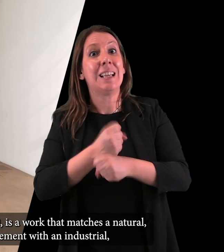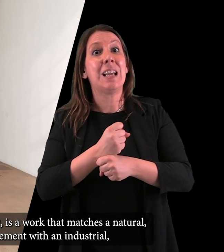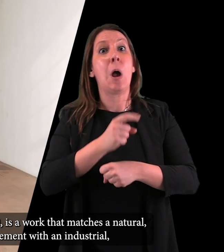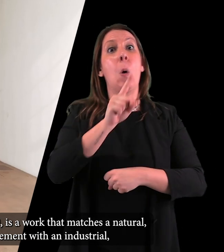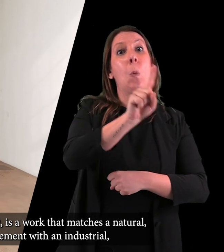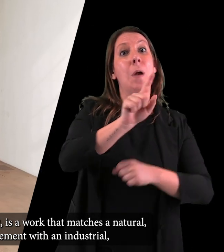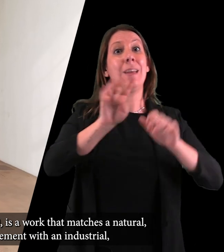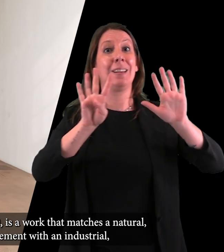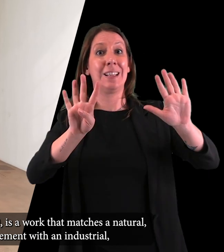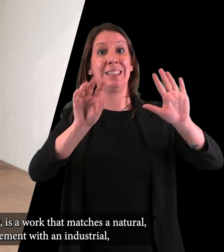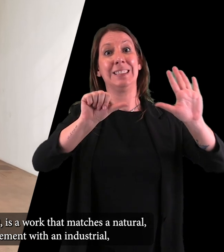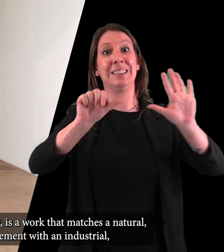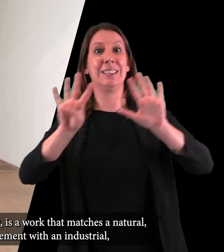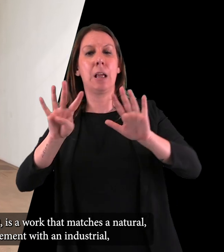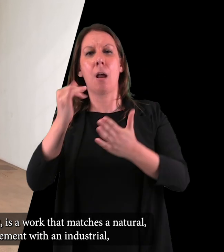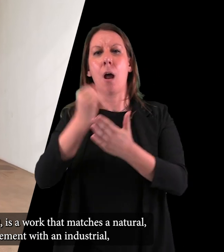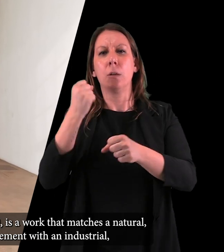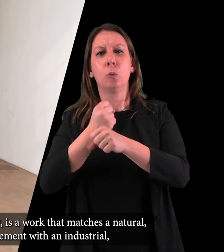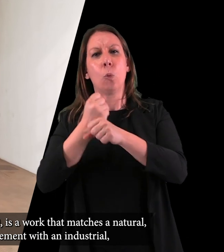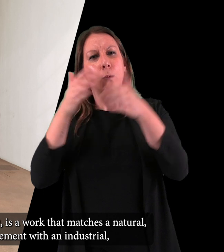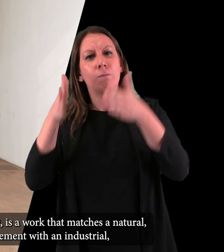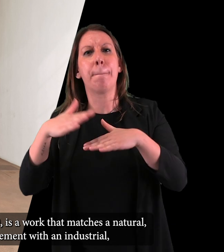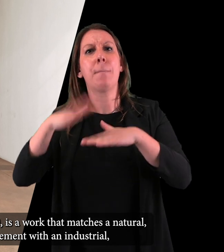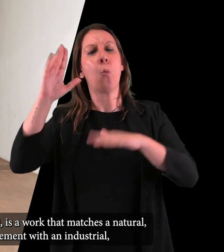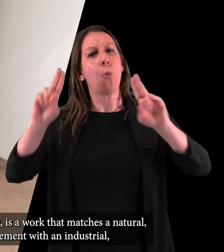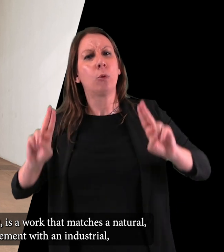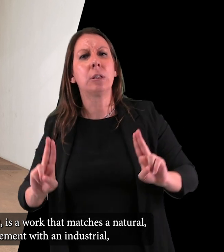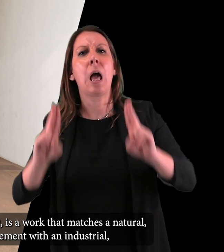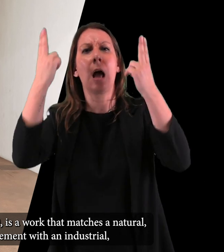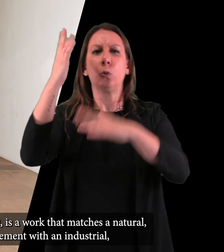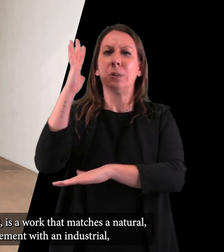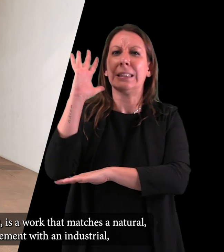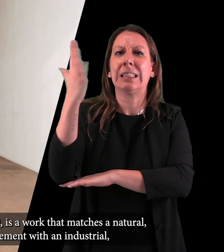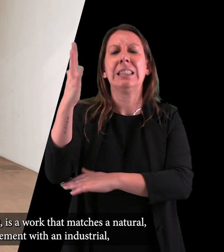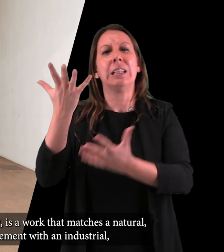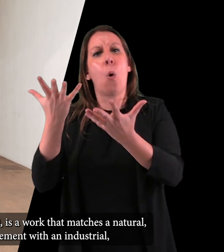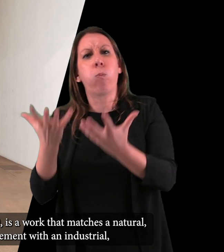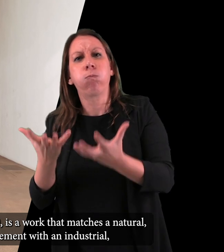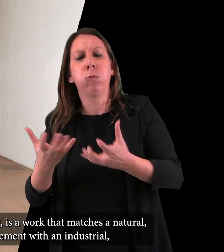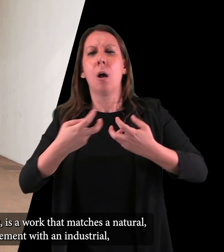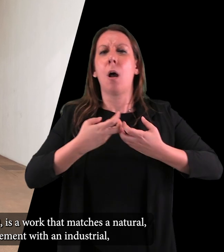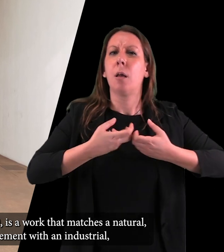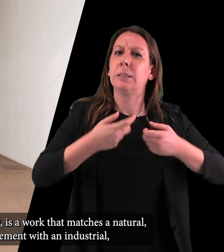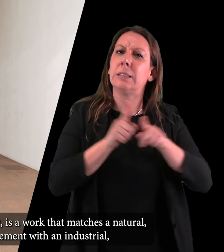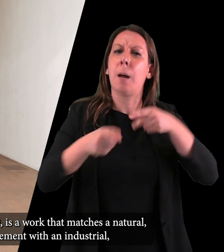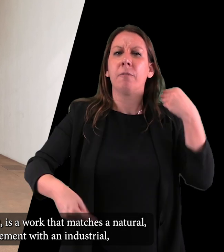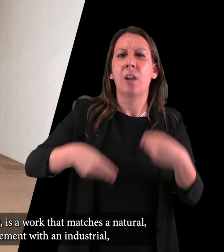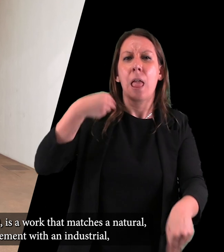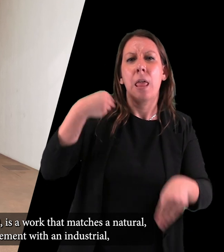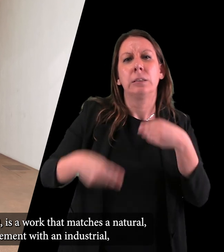Respiro, Breathing, 1969 is a work that matches a natural,